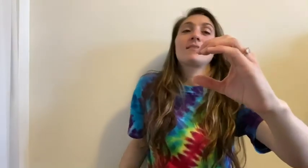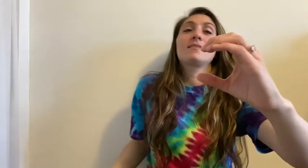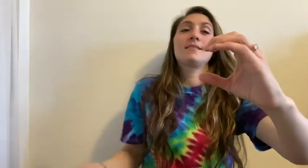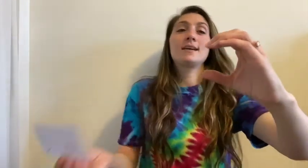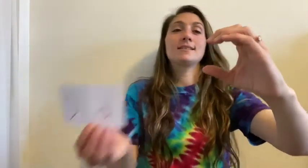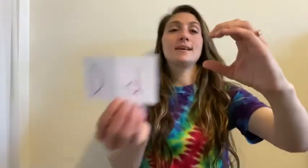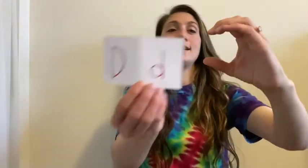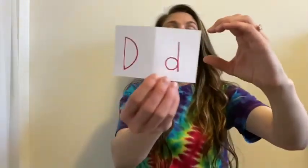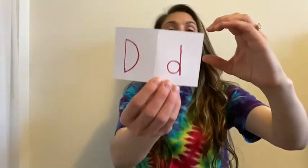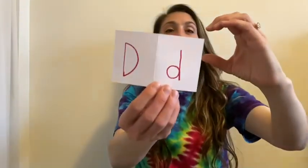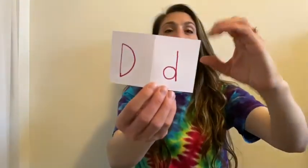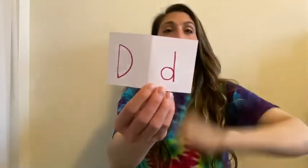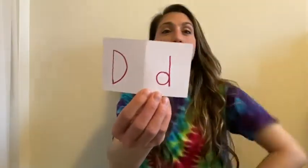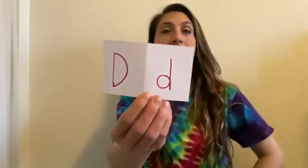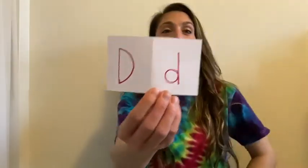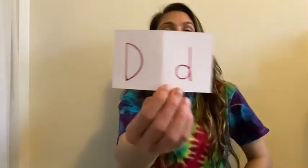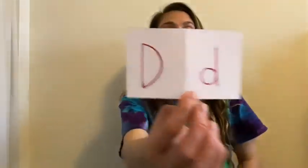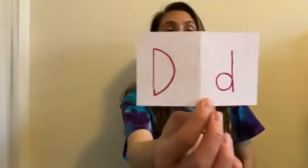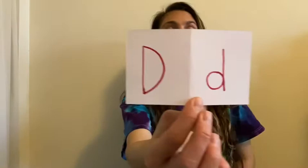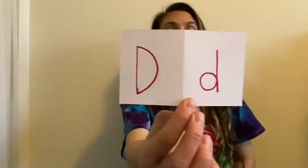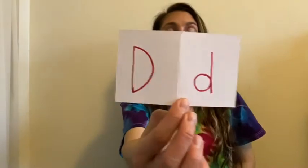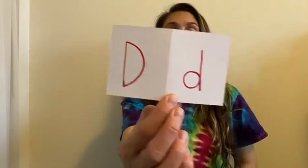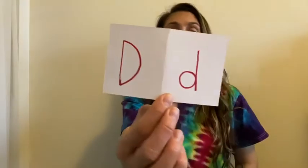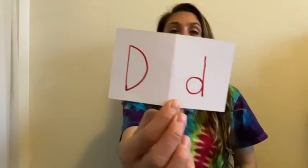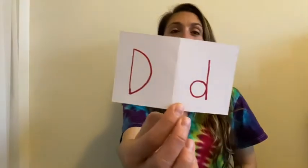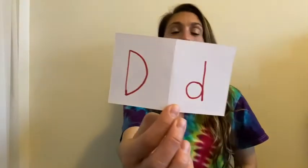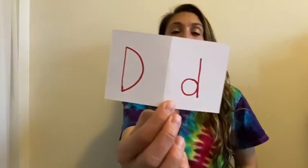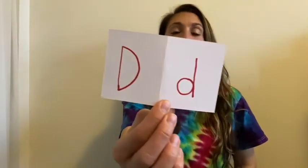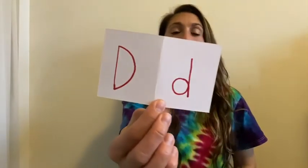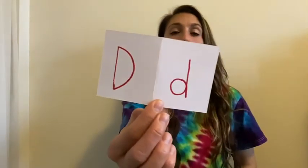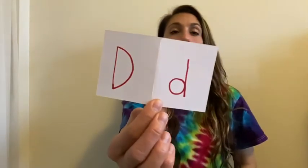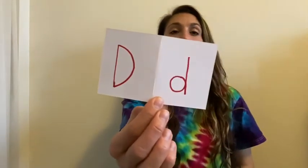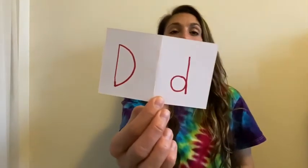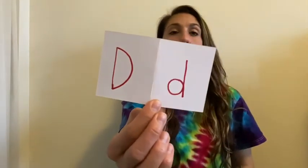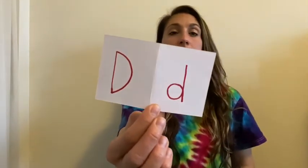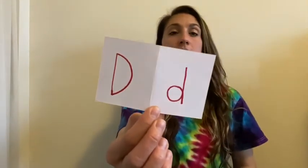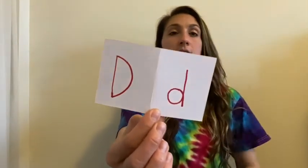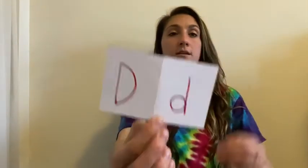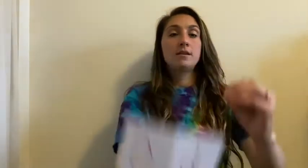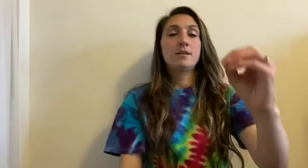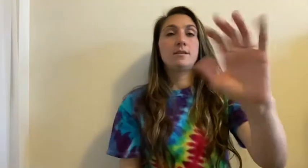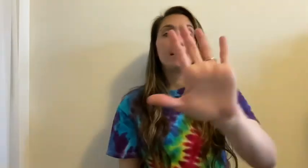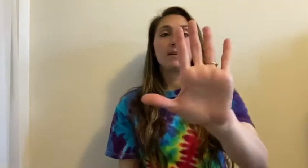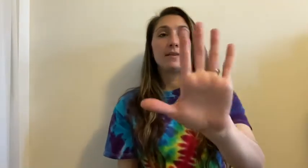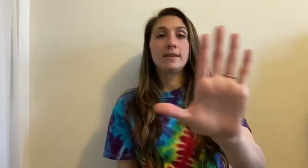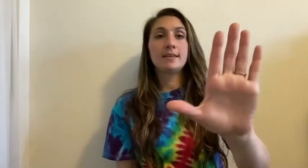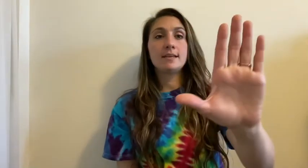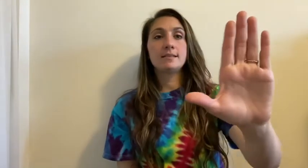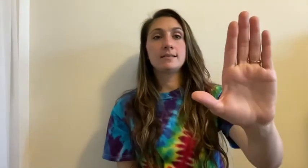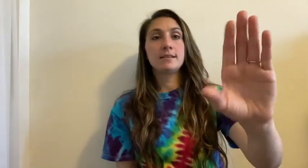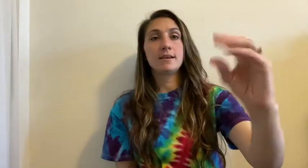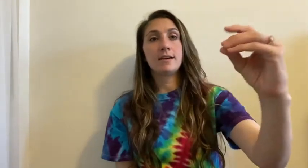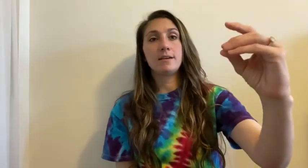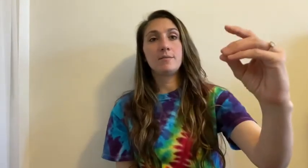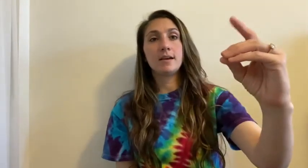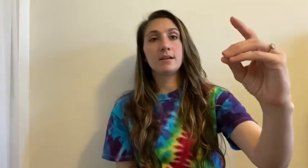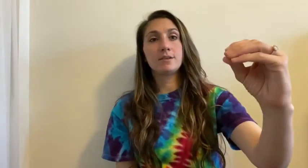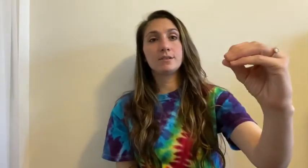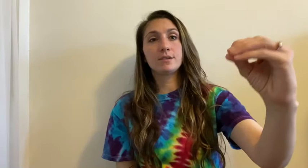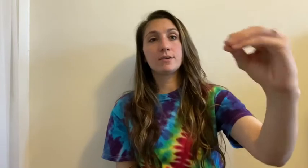Next letter is D. So for D, you take your hand like this, and you make a little circle,